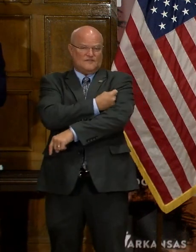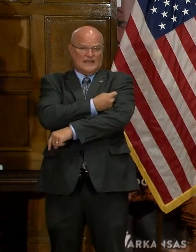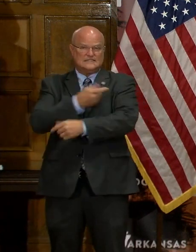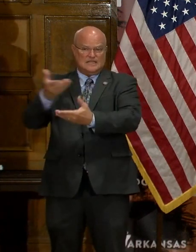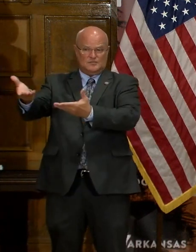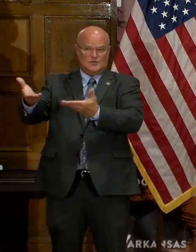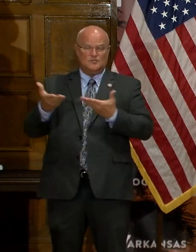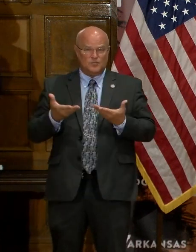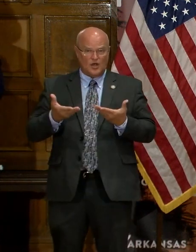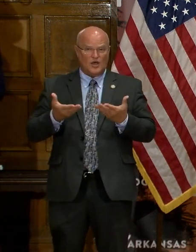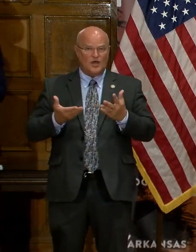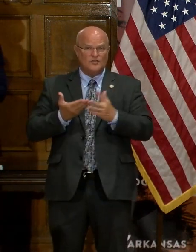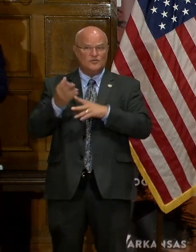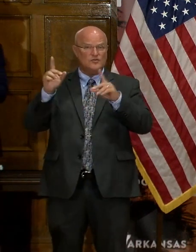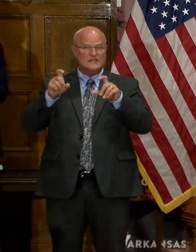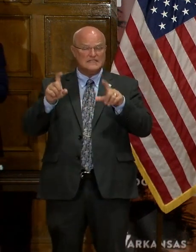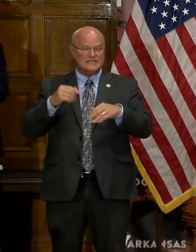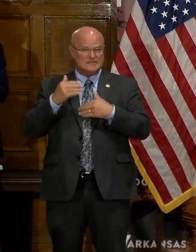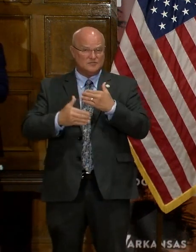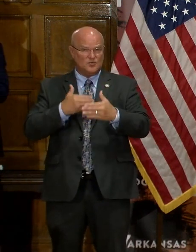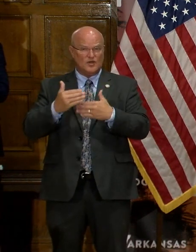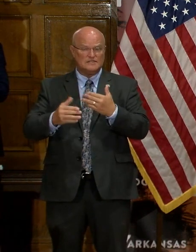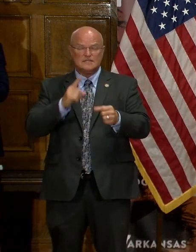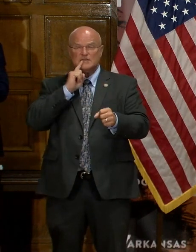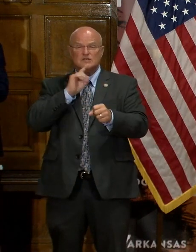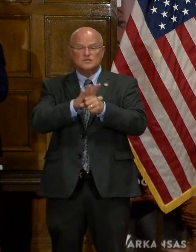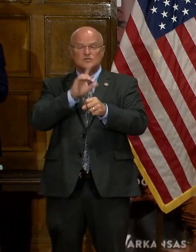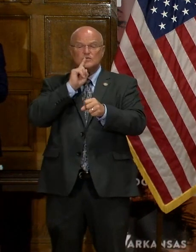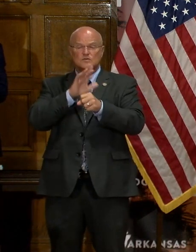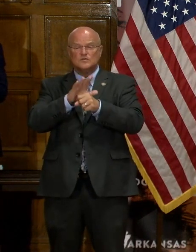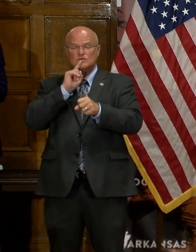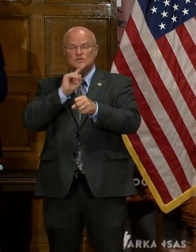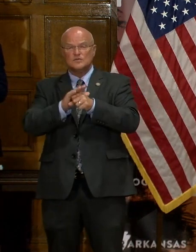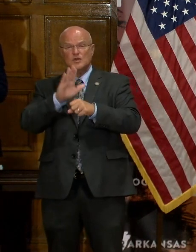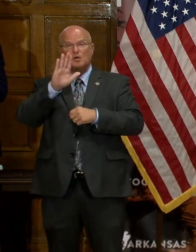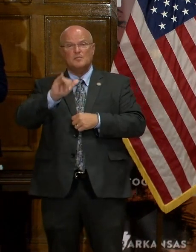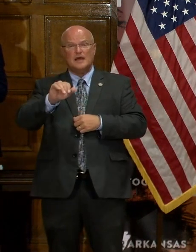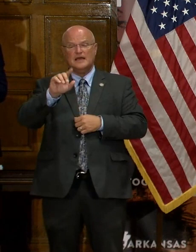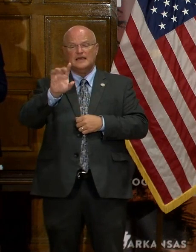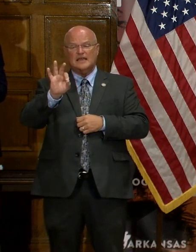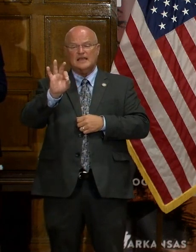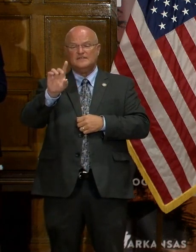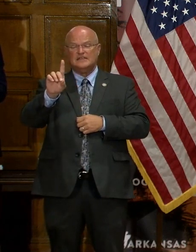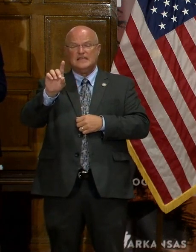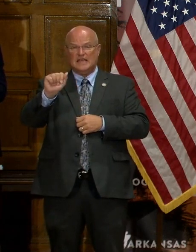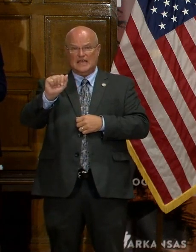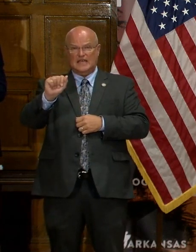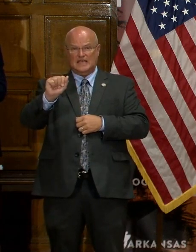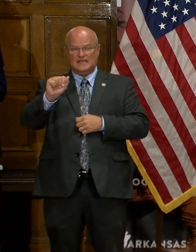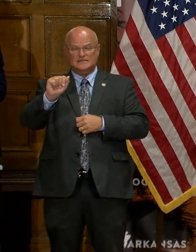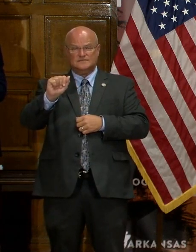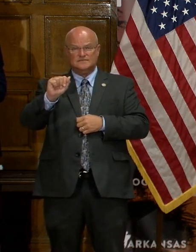brought forward through the testing process been reassured by the FDA that there will be no